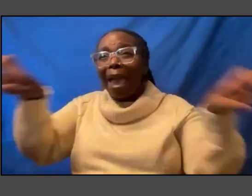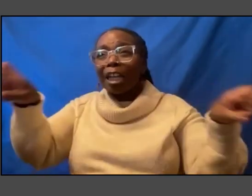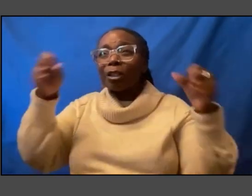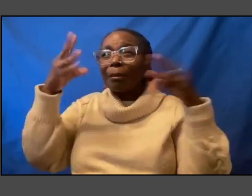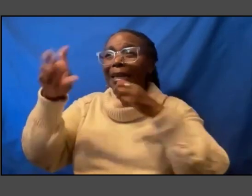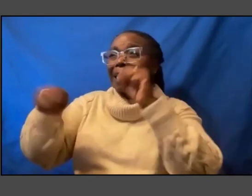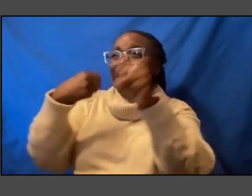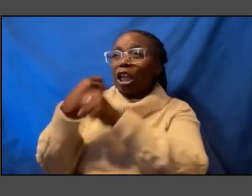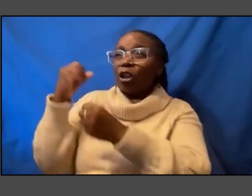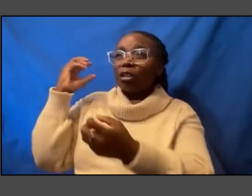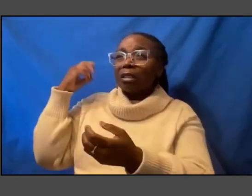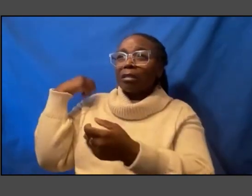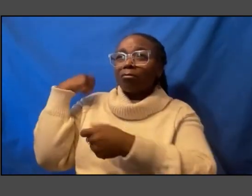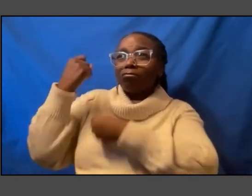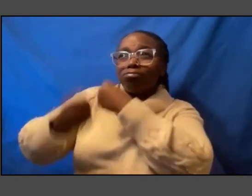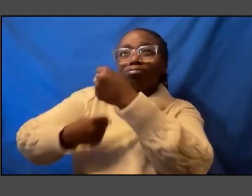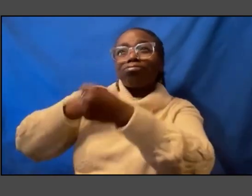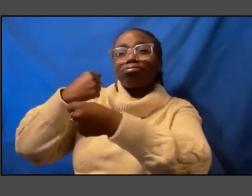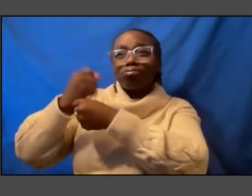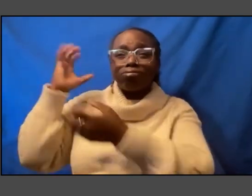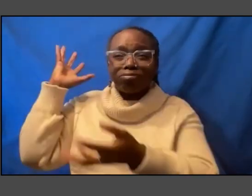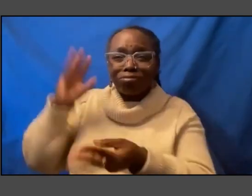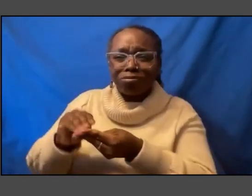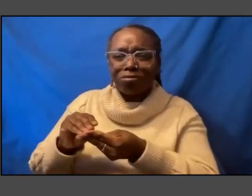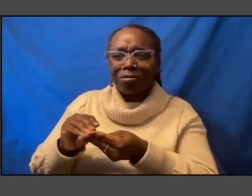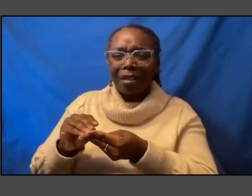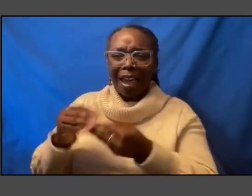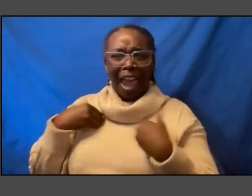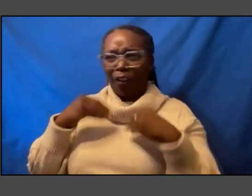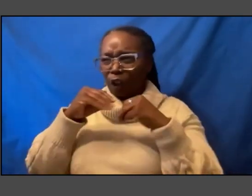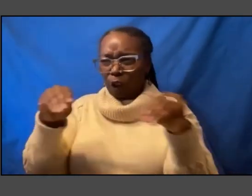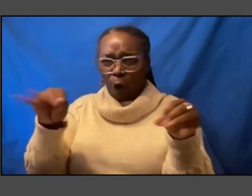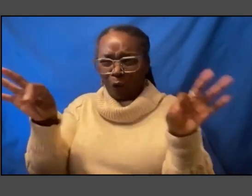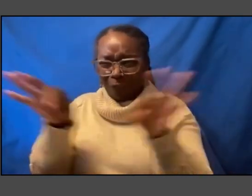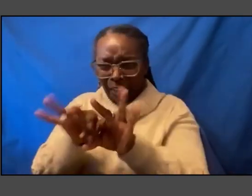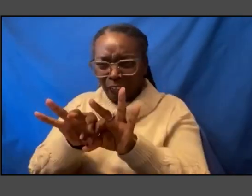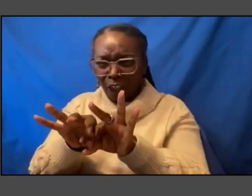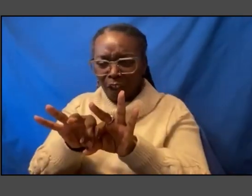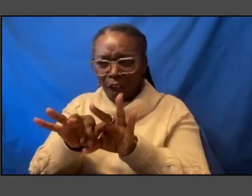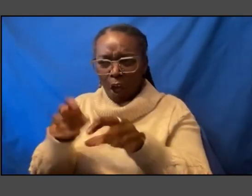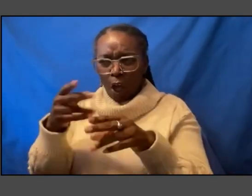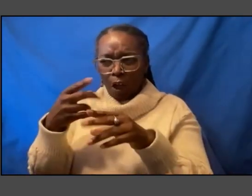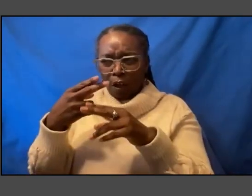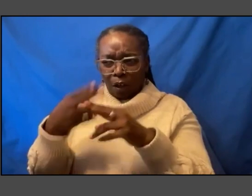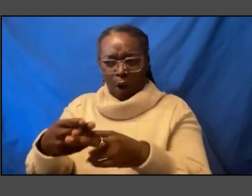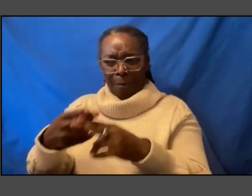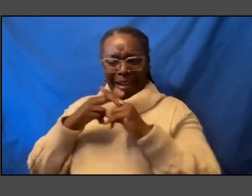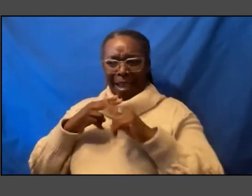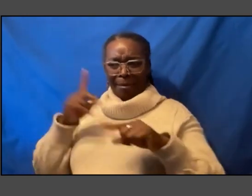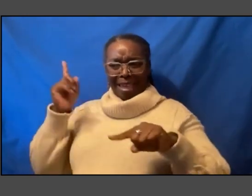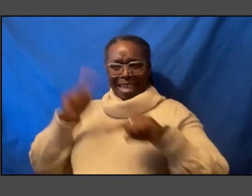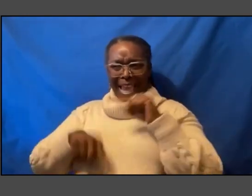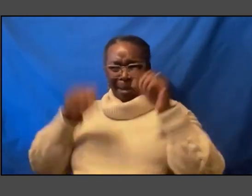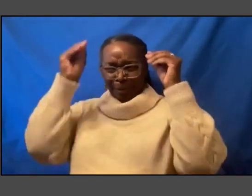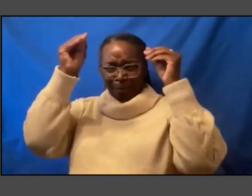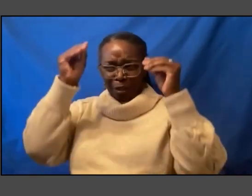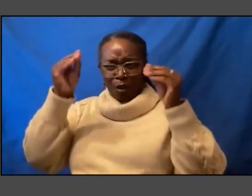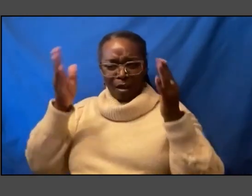who has no value fine call me names but can't be taught and the whole